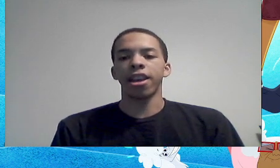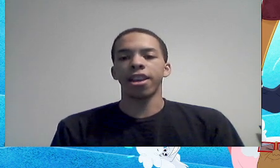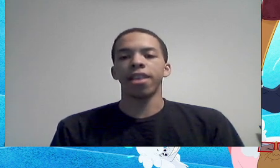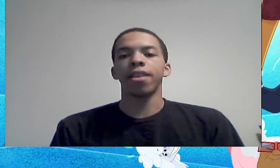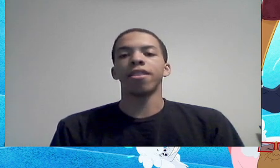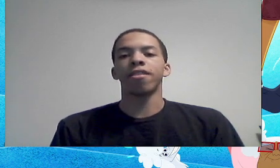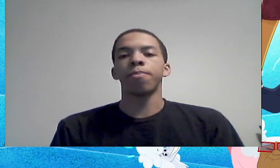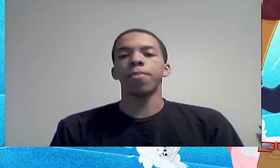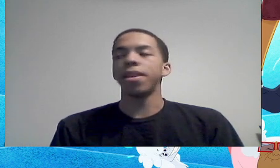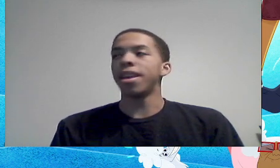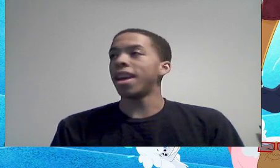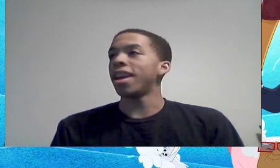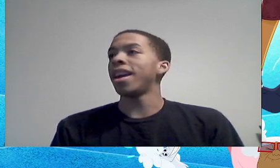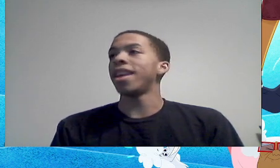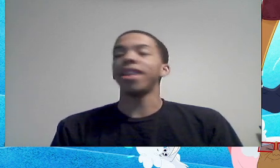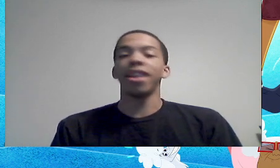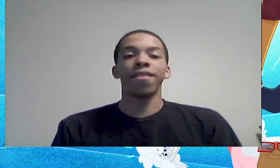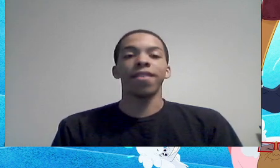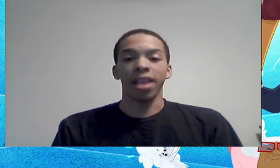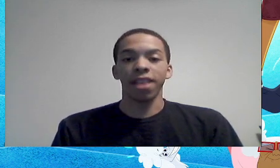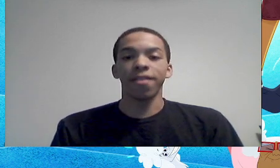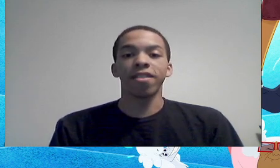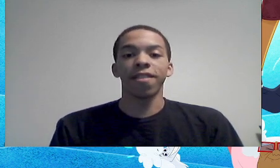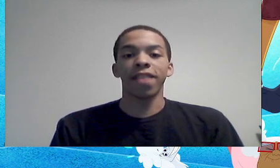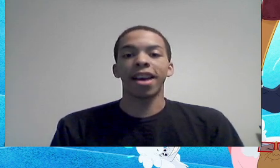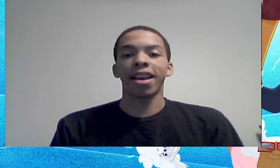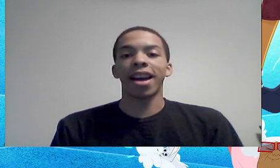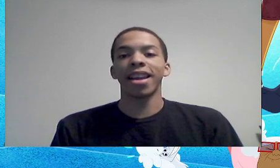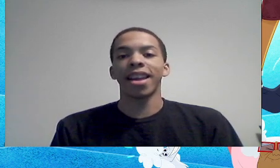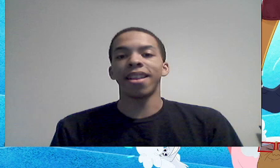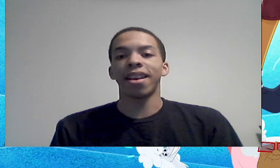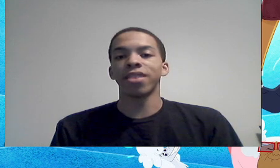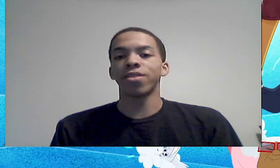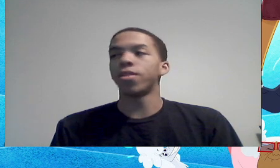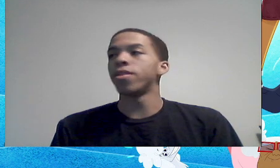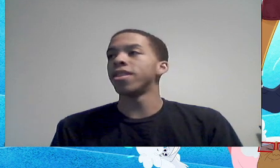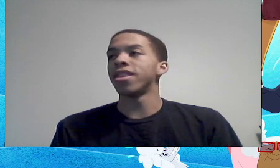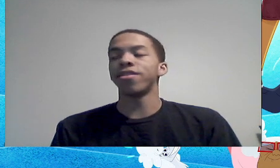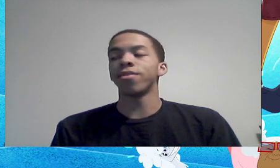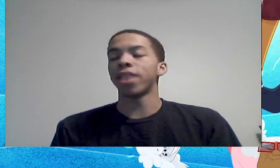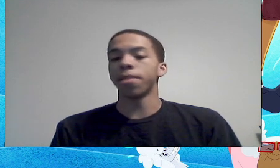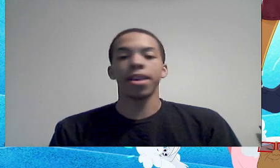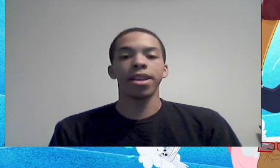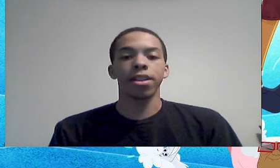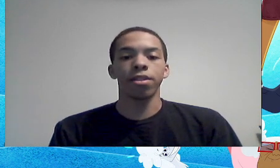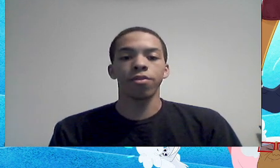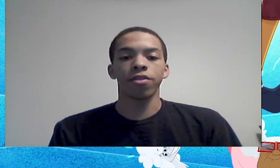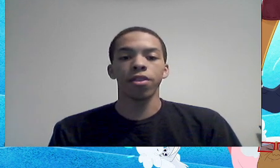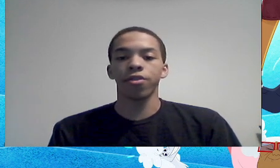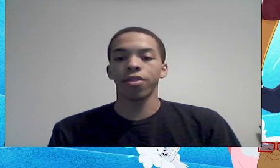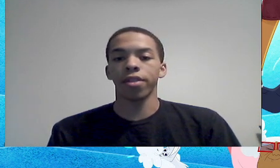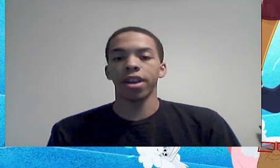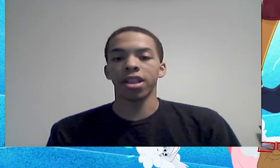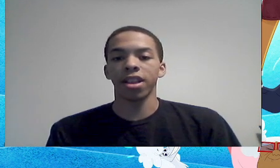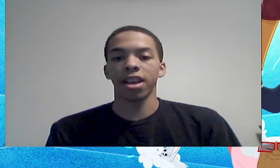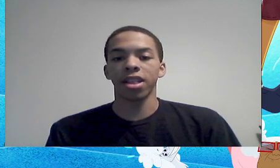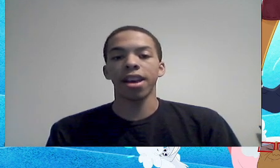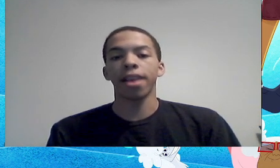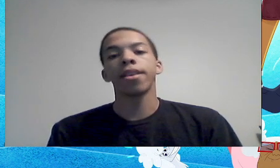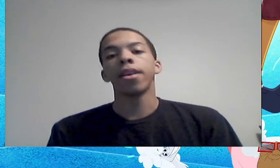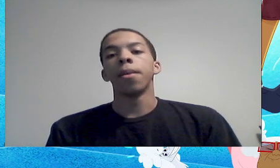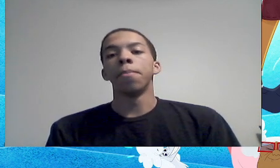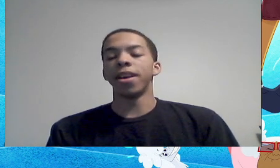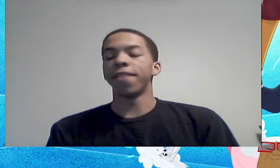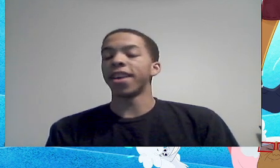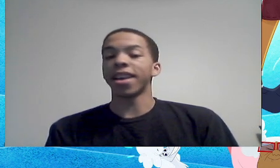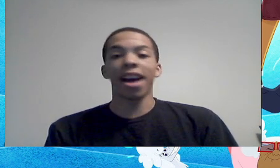anything, it's, and even, even stuff that a guy cannot control unless you've got the money to do surgery or anything like